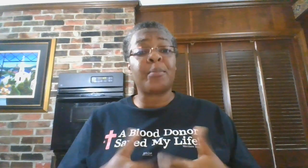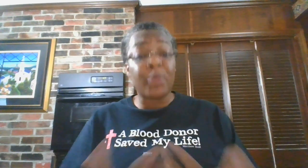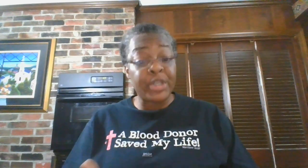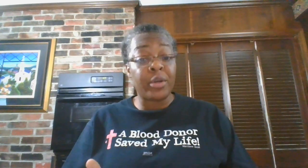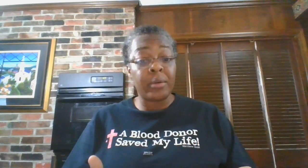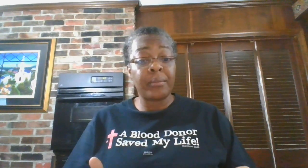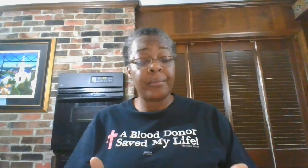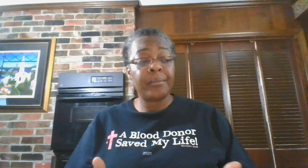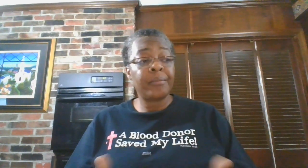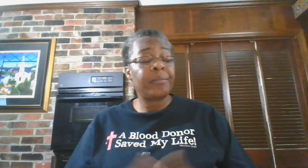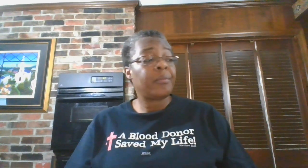a preacher.